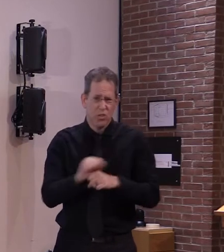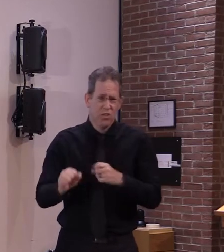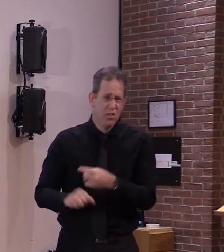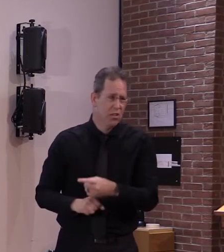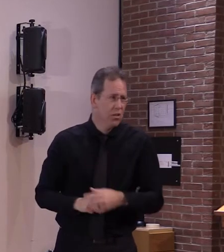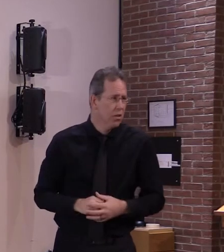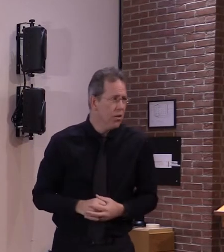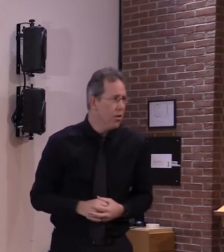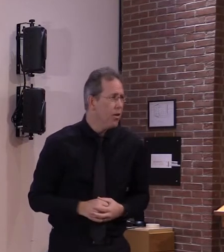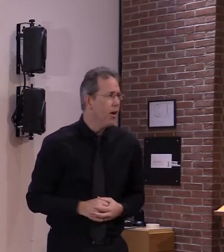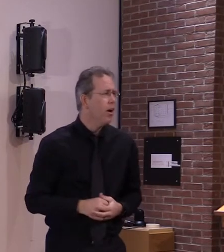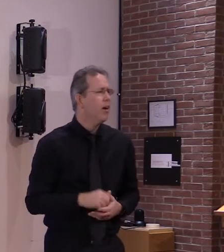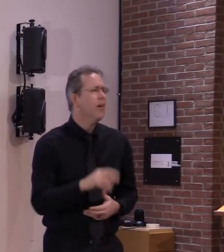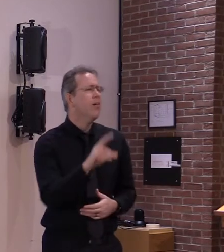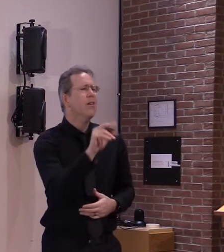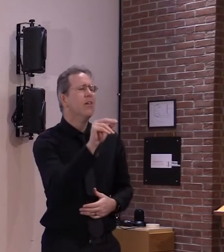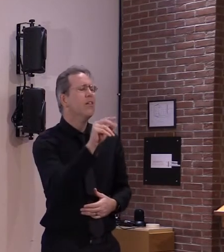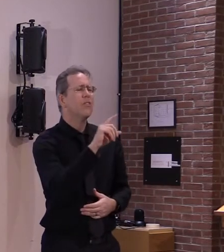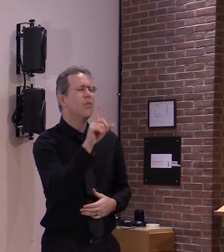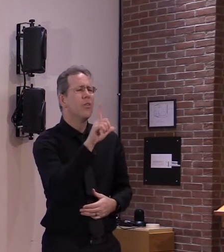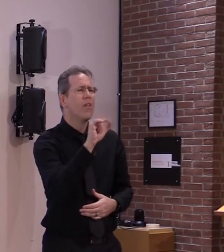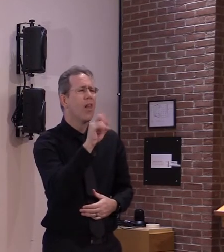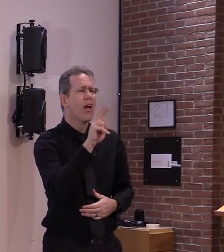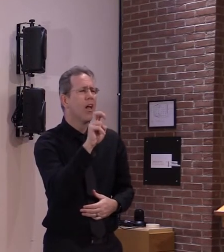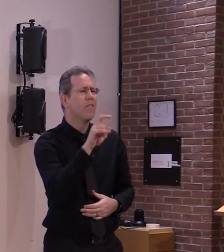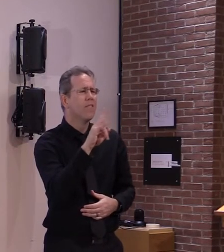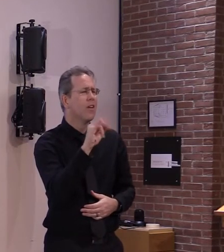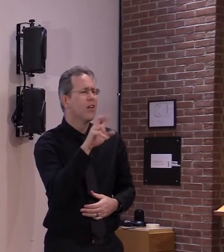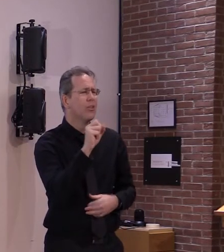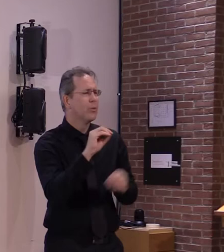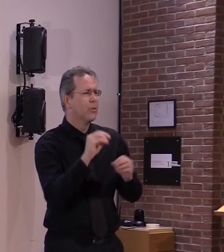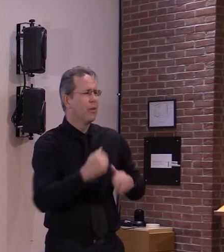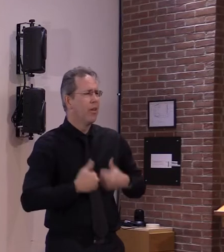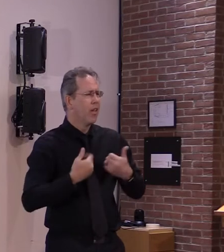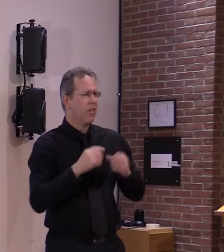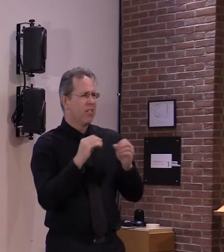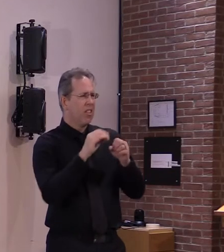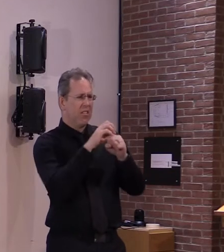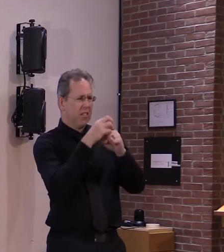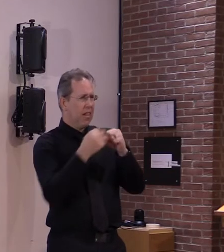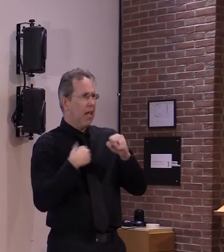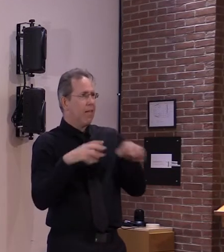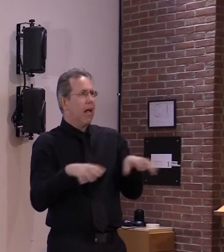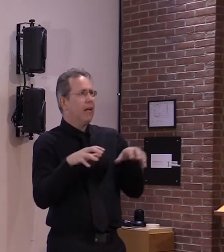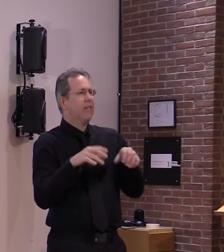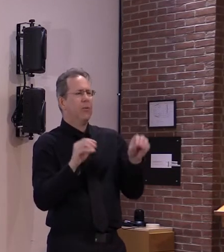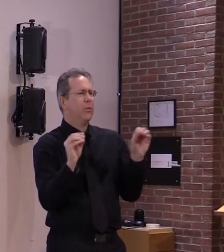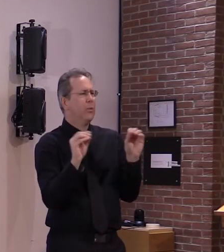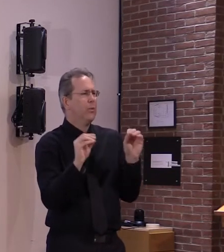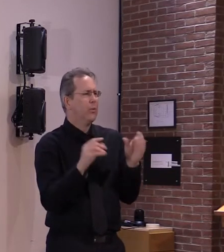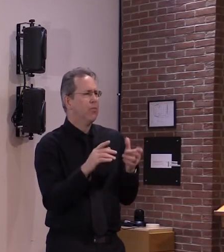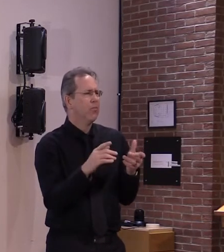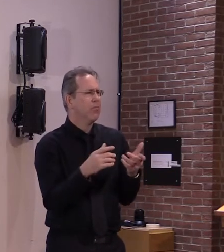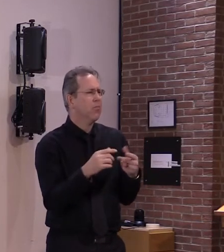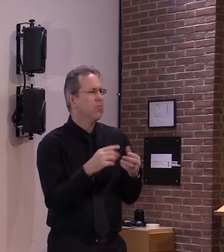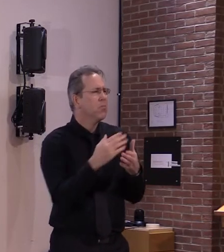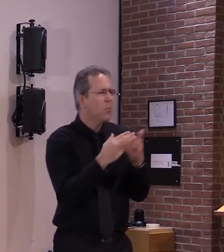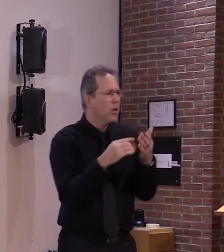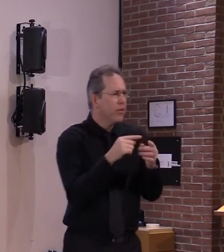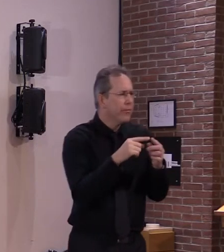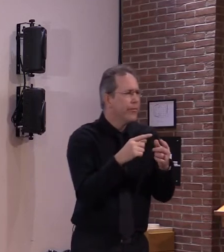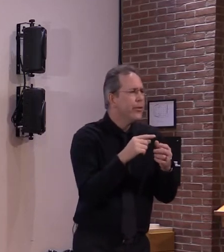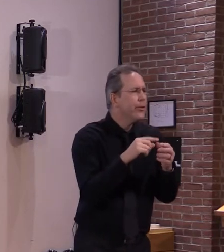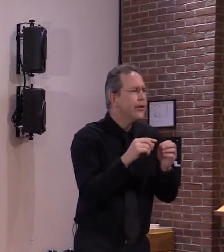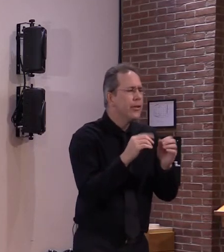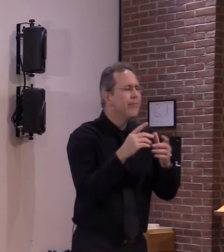ones that are coming down the line yeah so so the one that's available now i just gave you a couple key